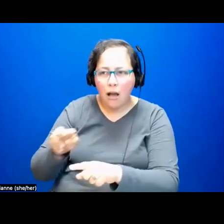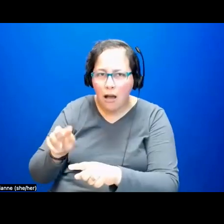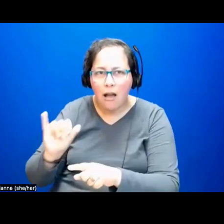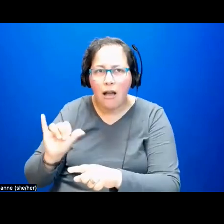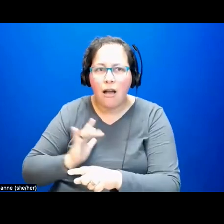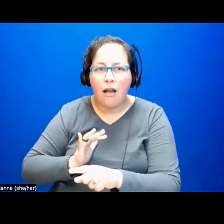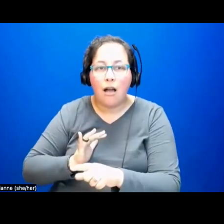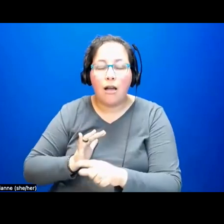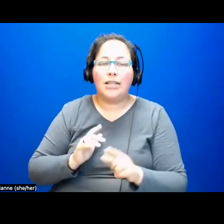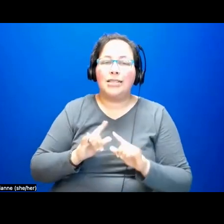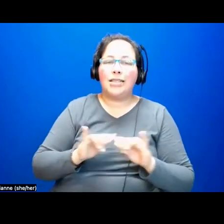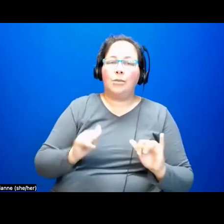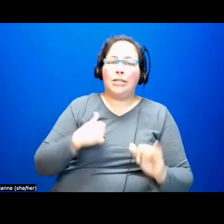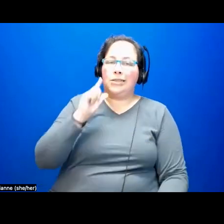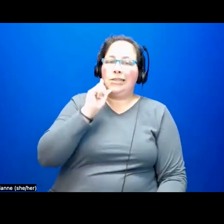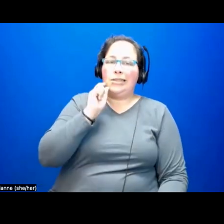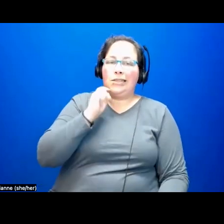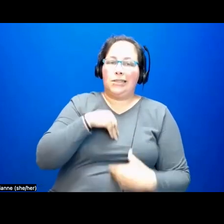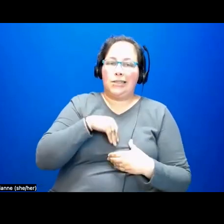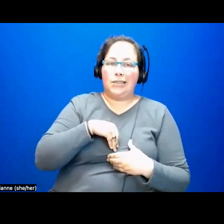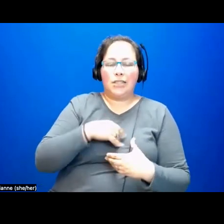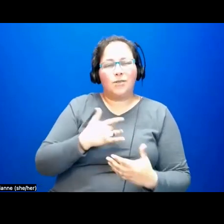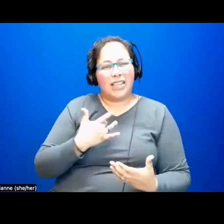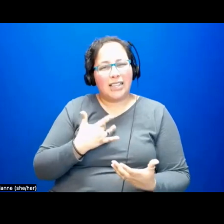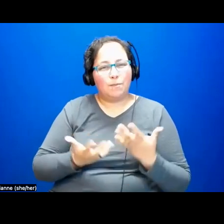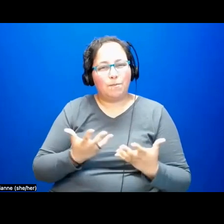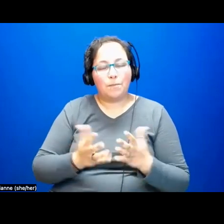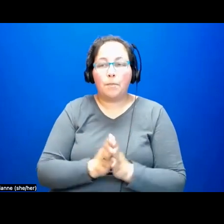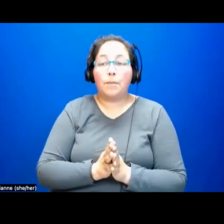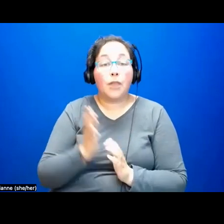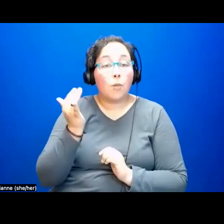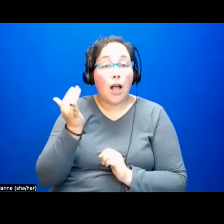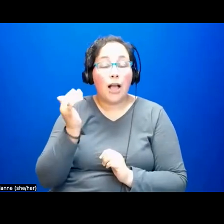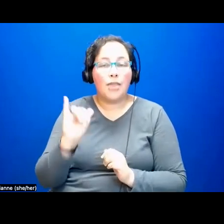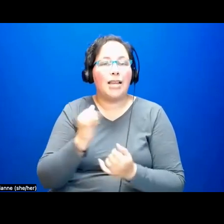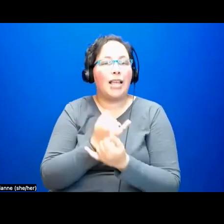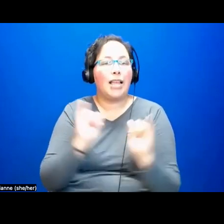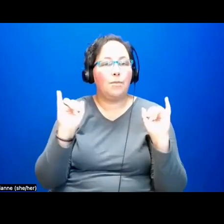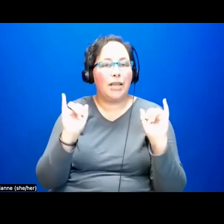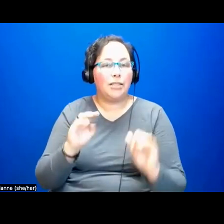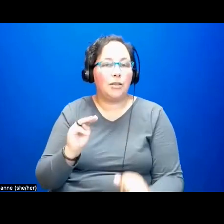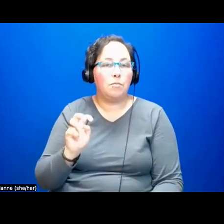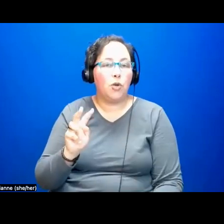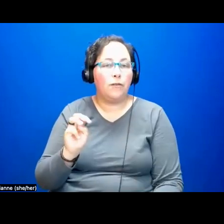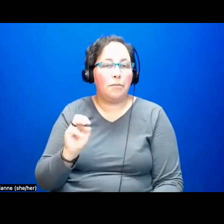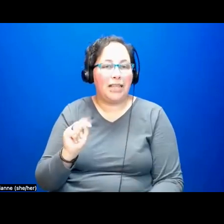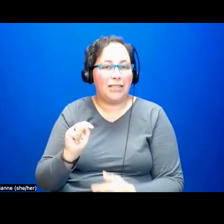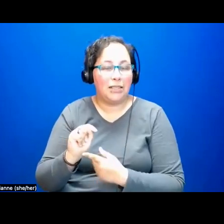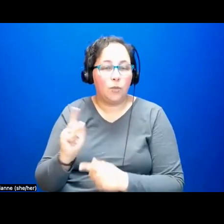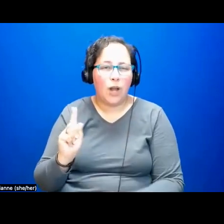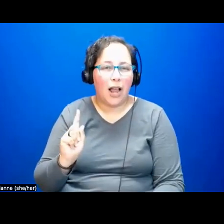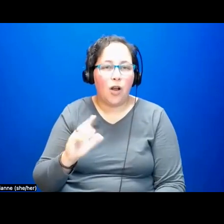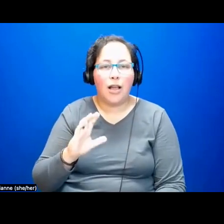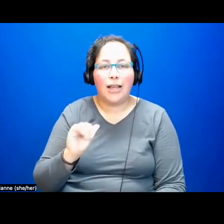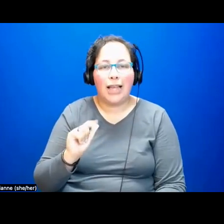skepticism that the independence movement in Catalonia, which is not